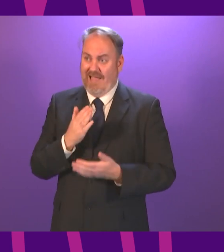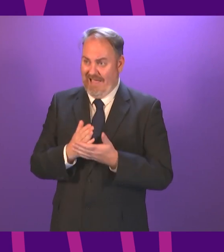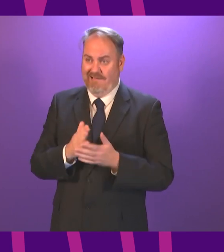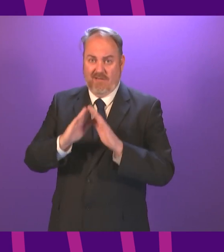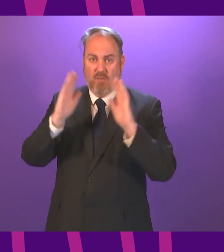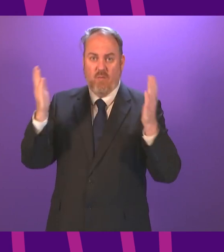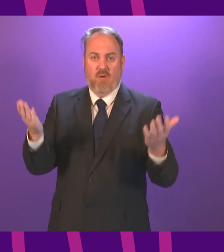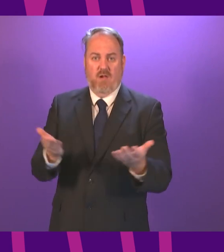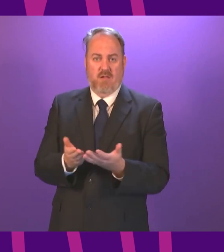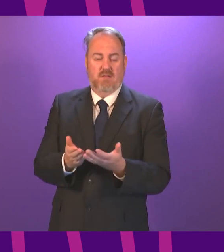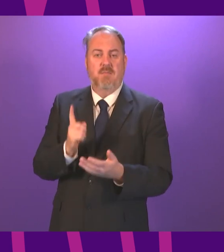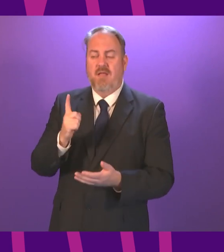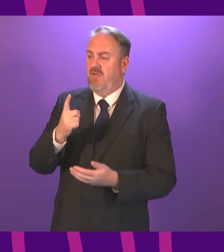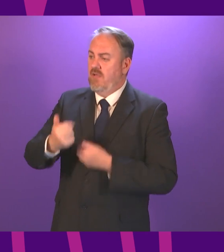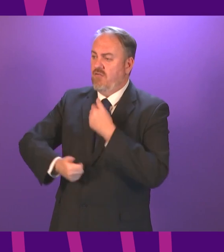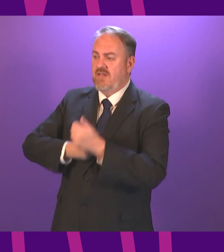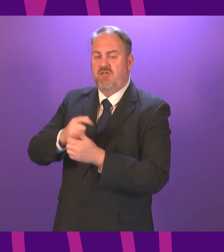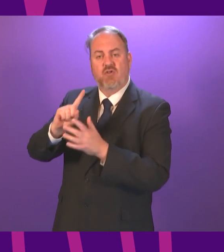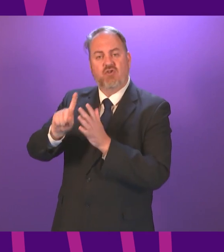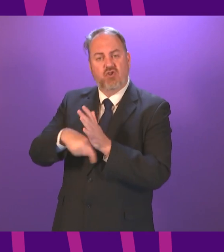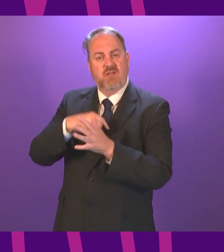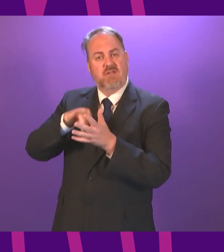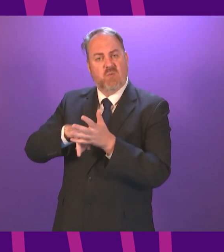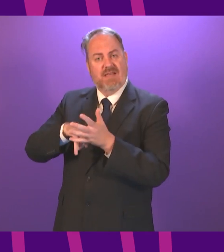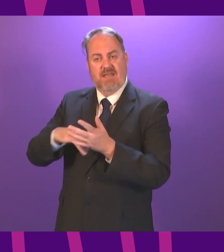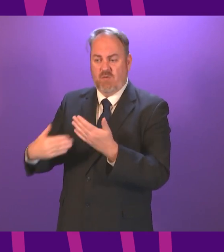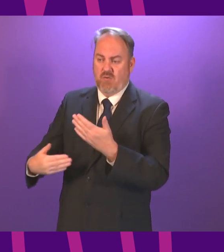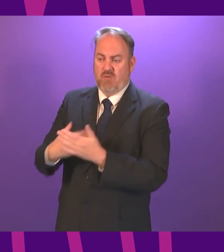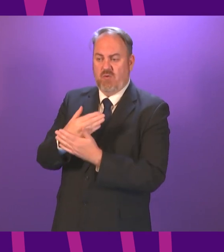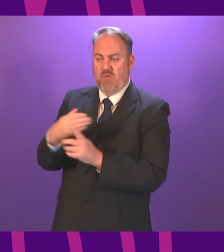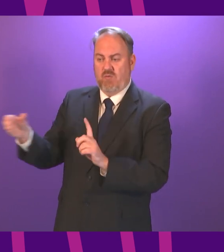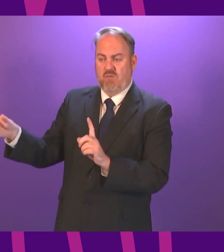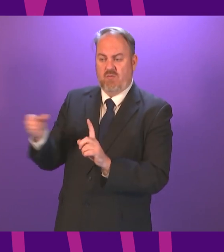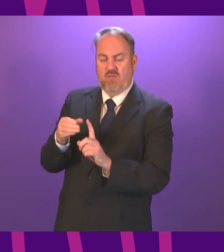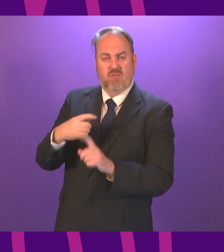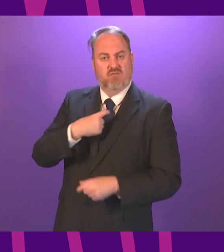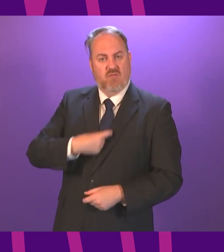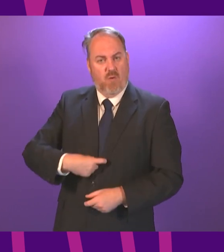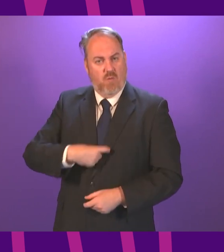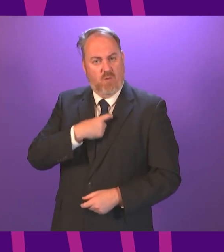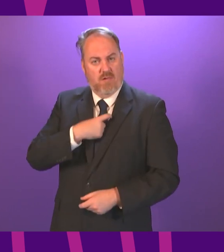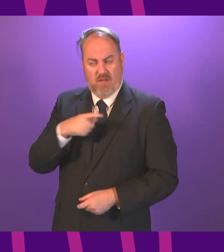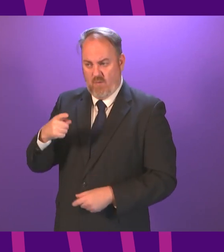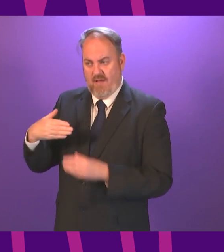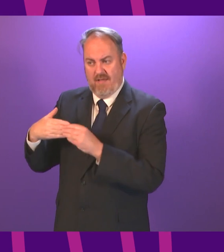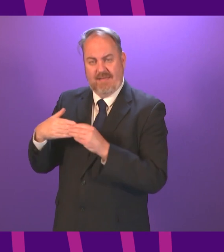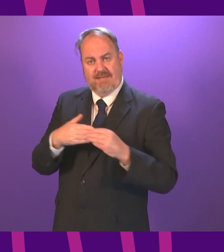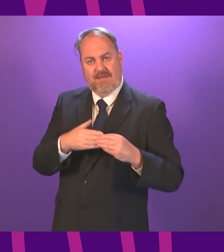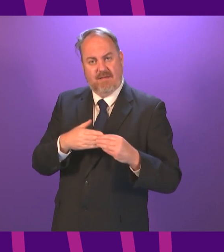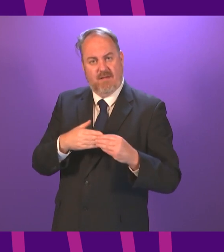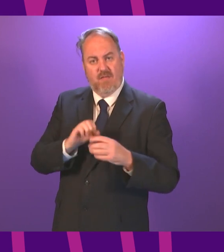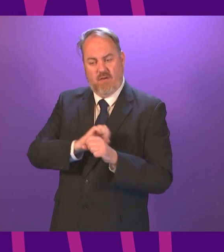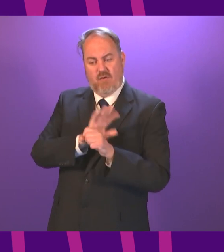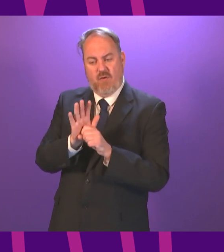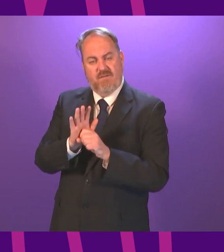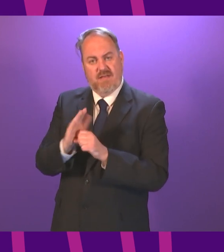welcome and congratulate John Swinney on his new role, his cross-departmental responsibility in leading our COVID recoveries